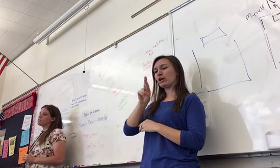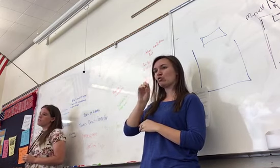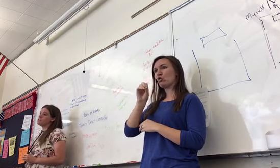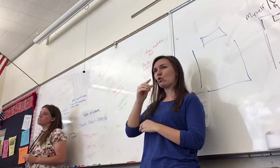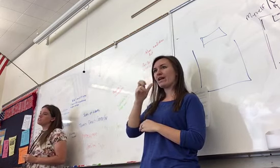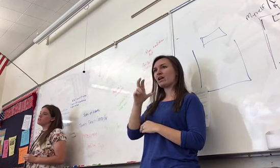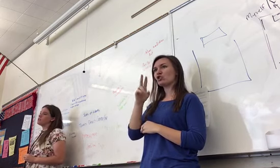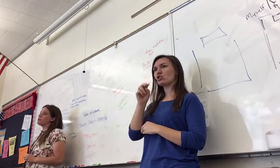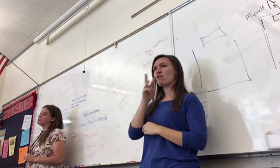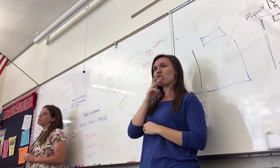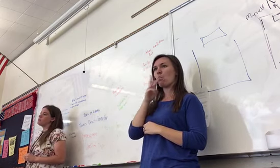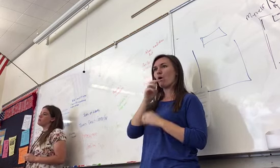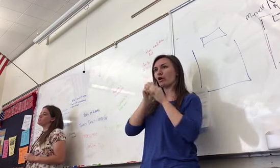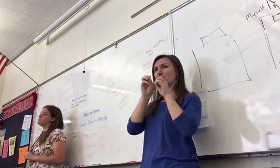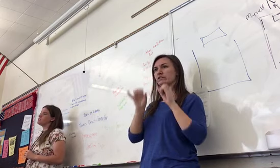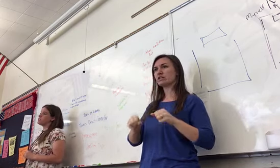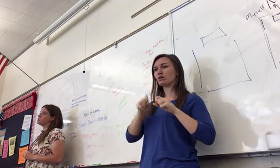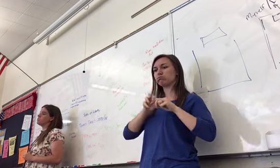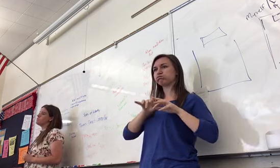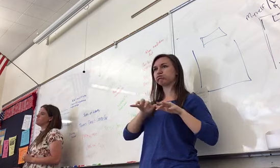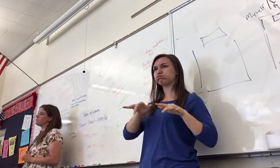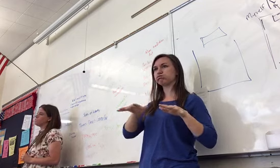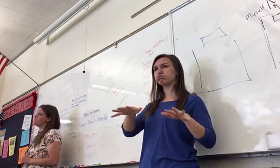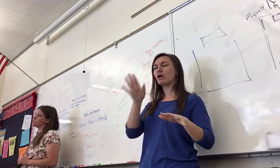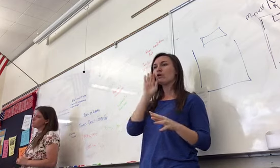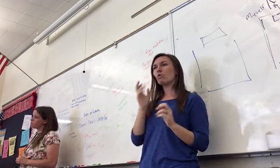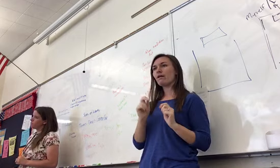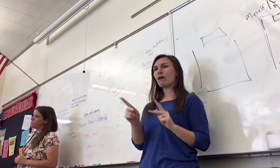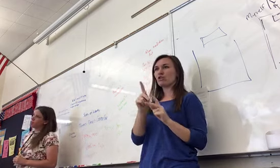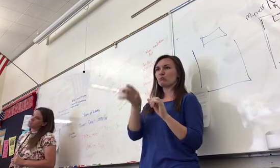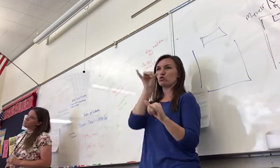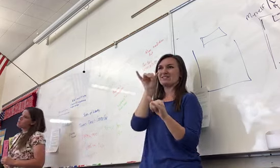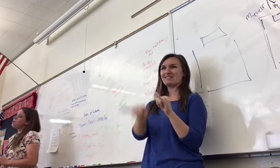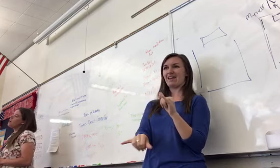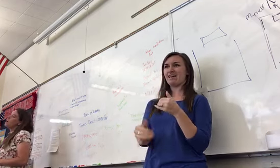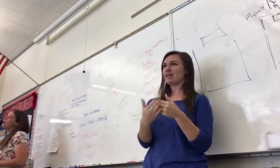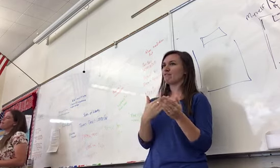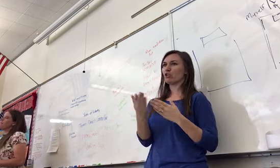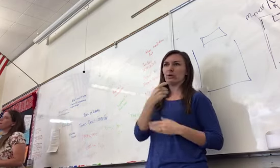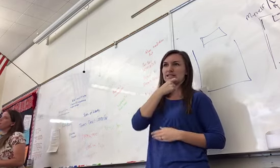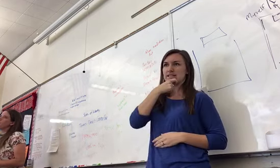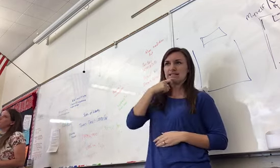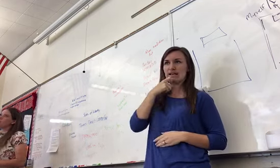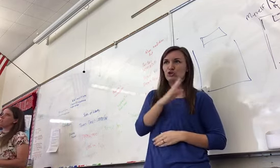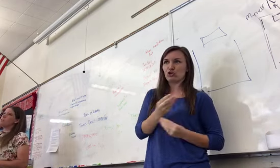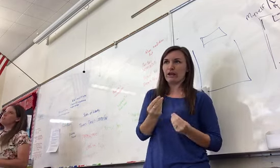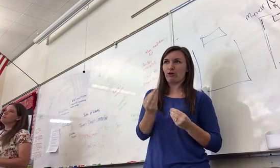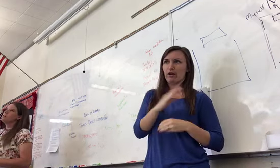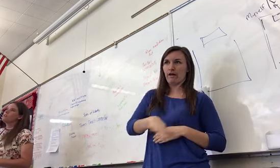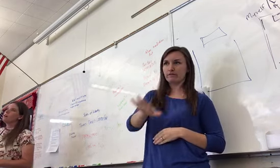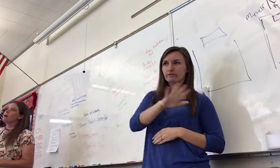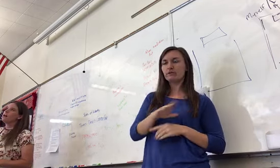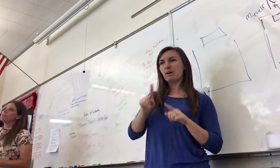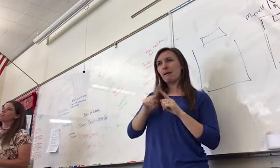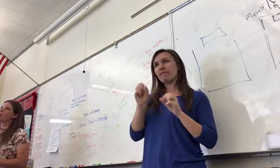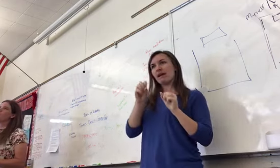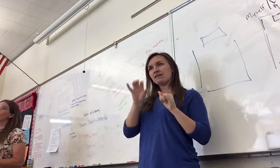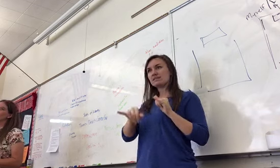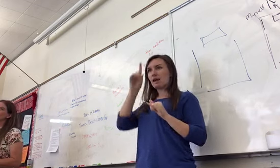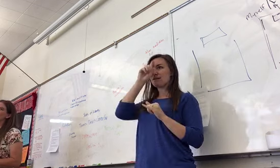irrigation is going to cause them to be able to be stationary, even in a desert environment. And then the Cahokia,